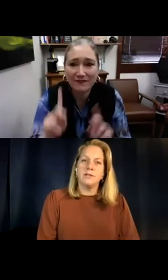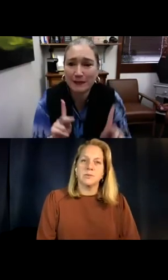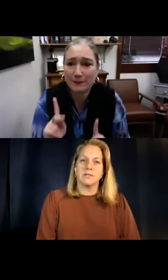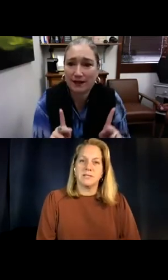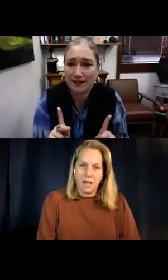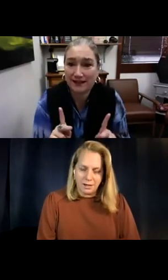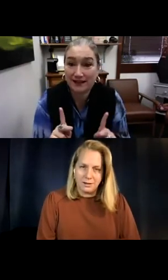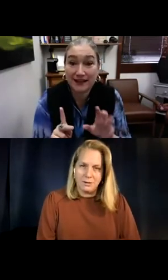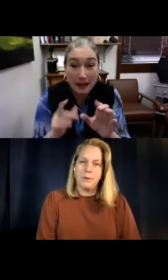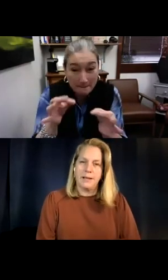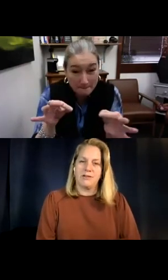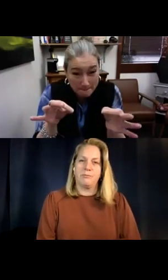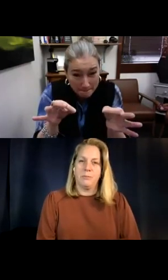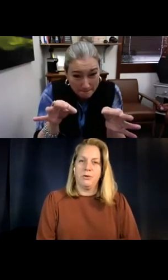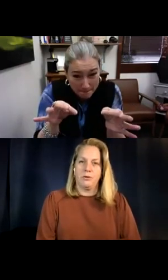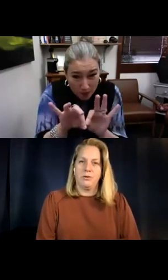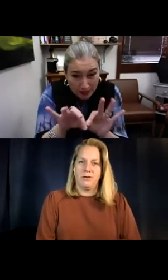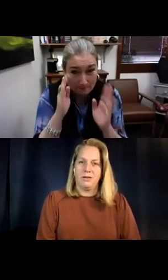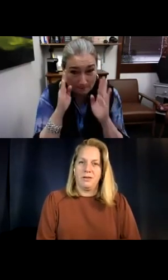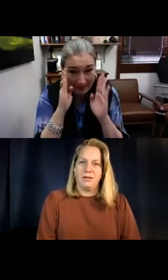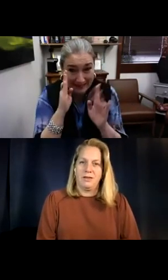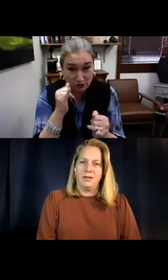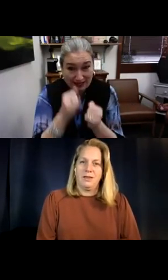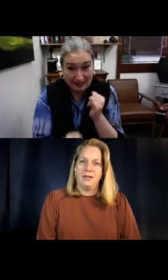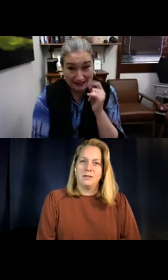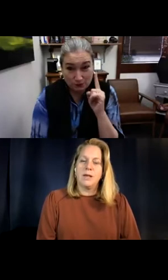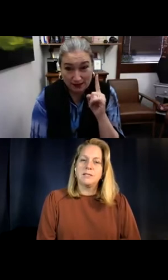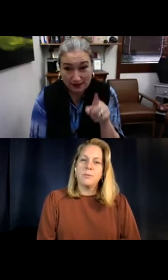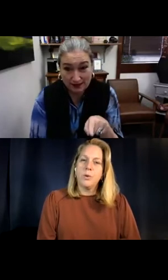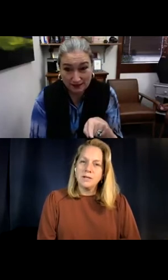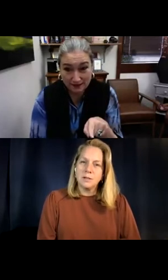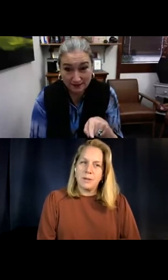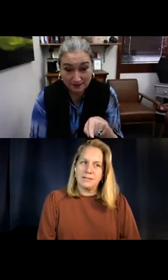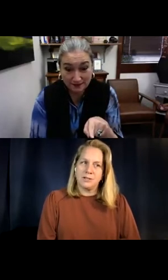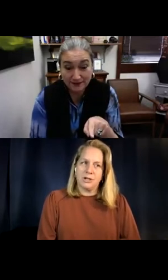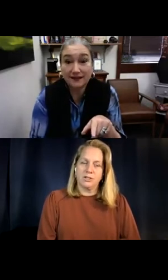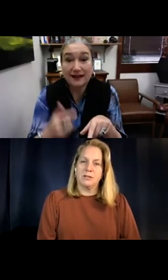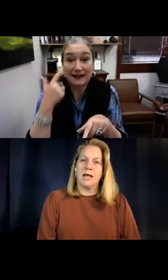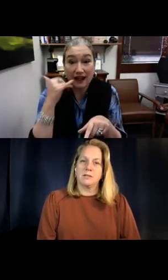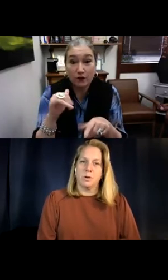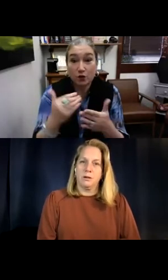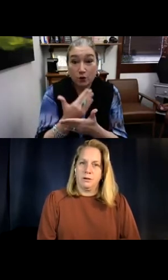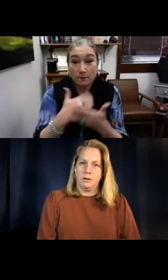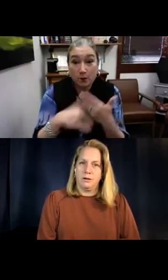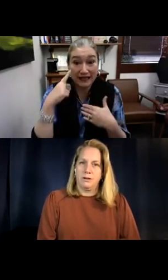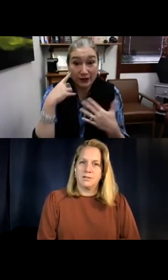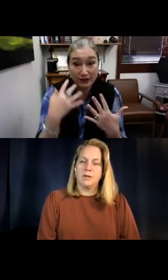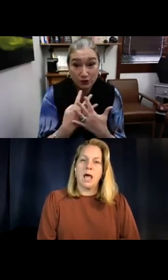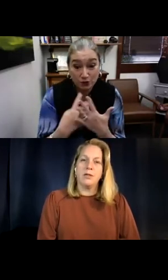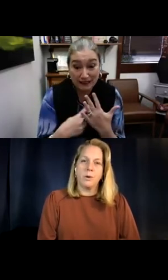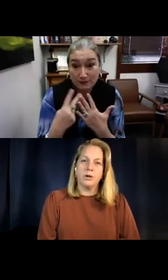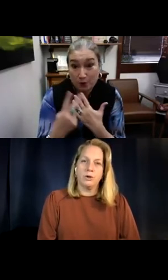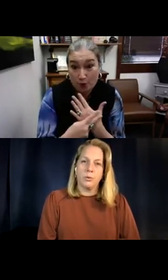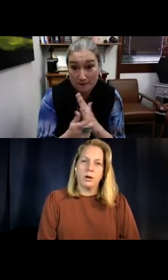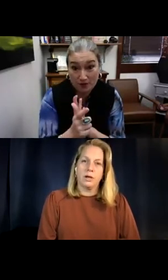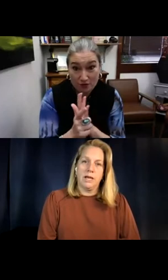All of this was done by deaf people. So it's important to pay attention here to the last one. So